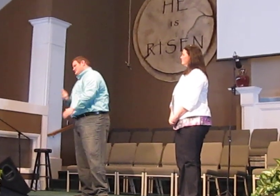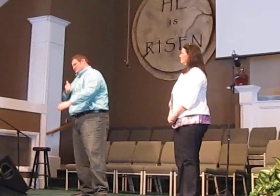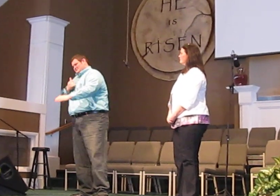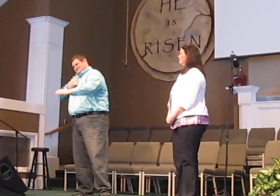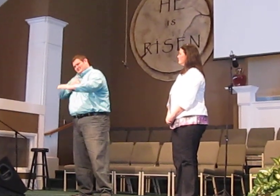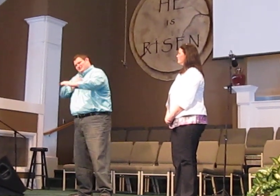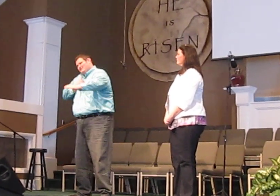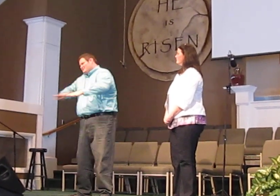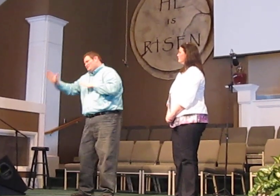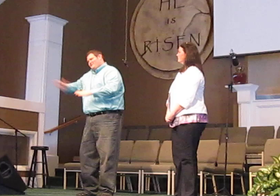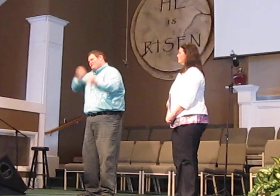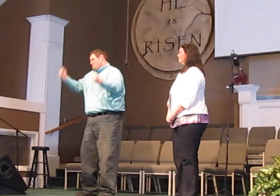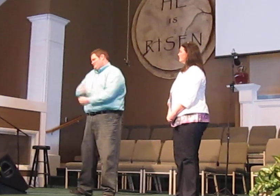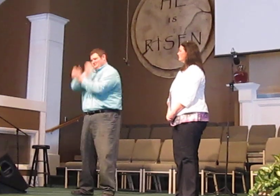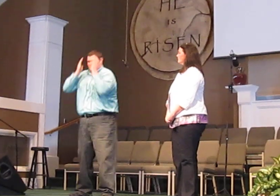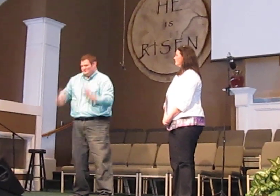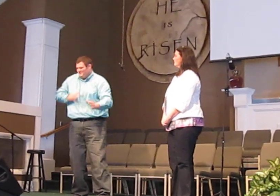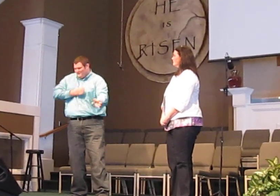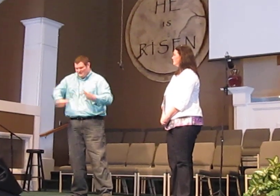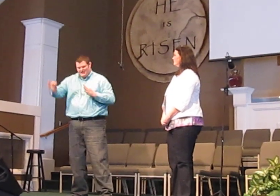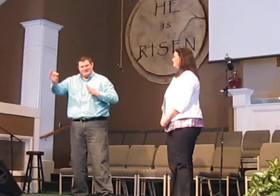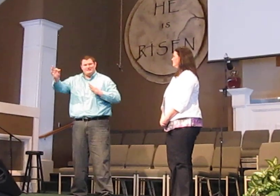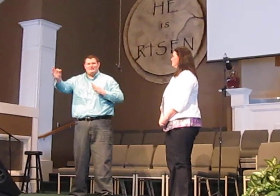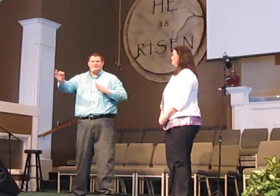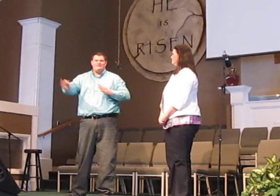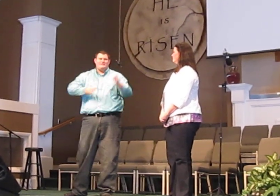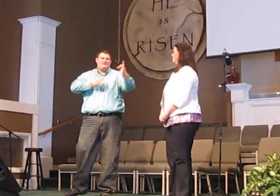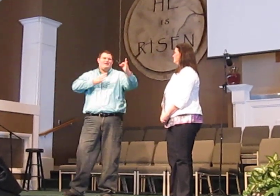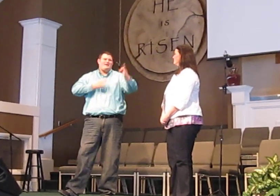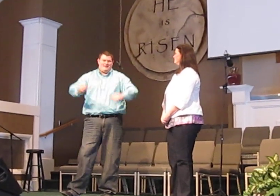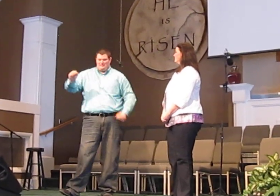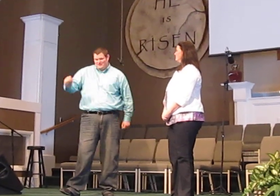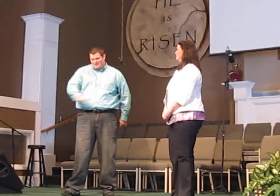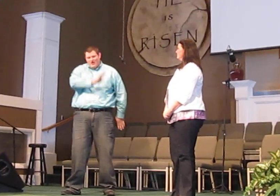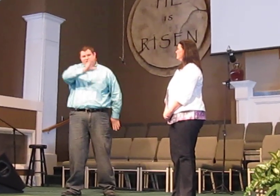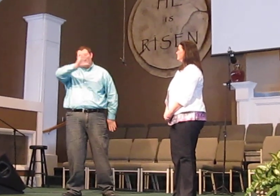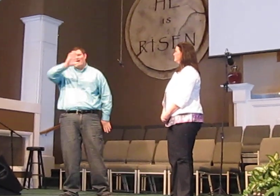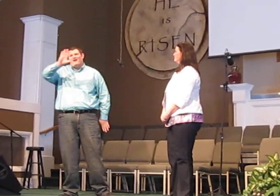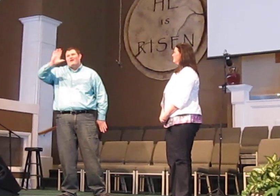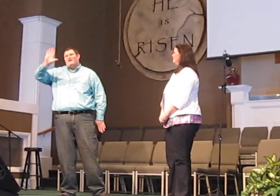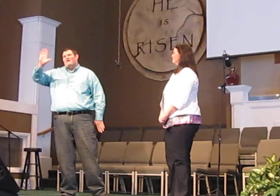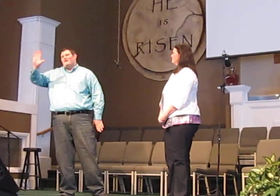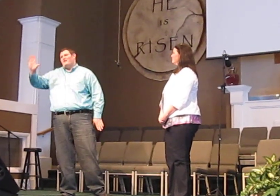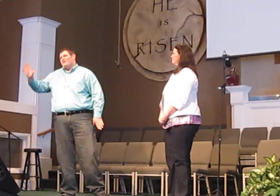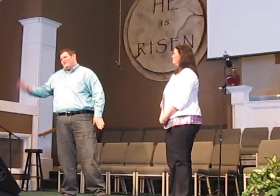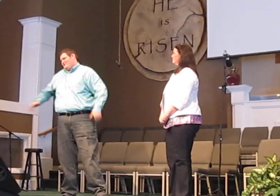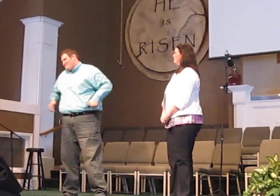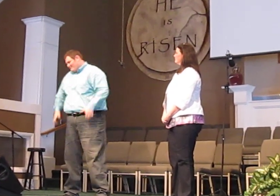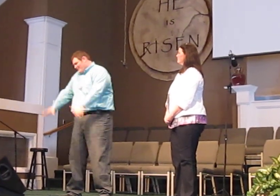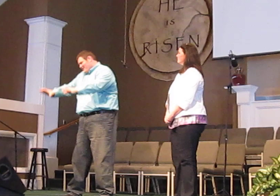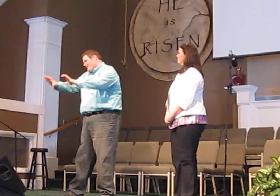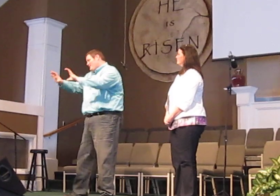shoving soldiers feet As they guarded the grave